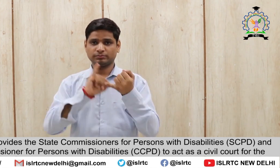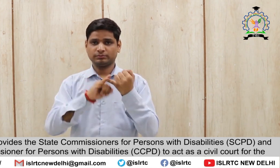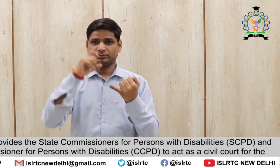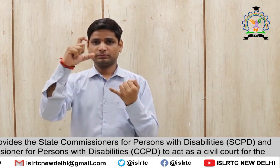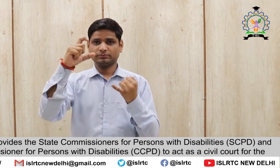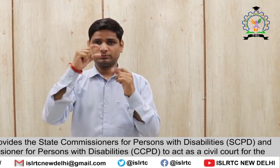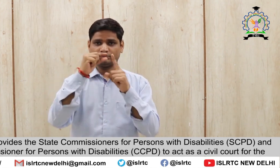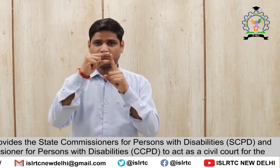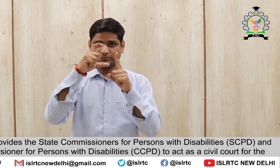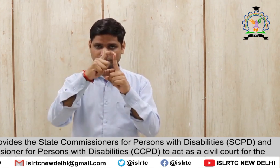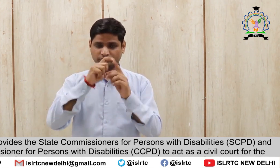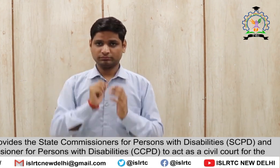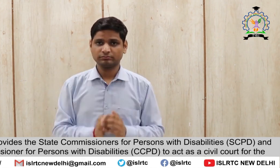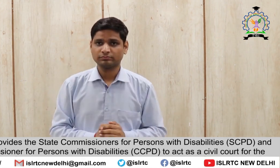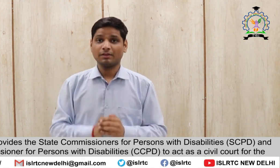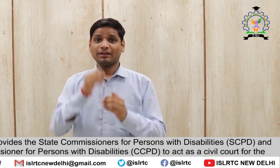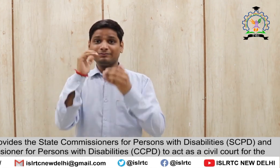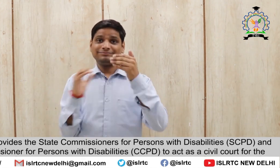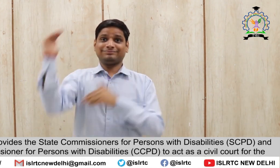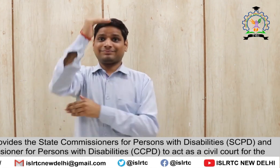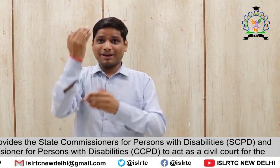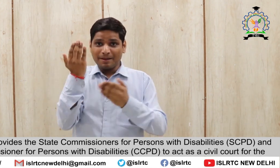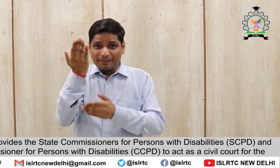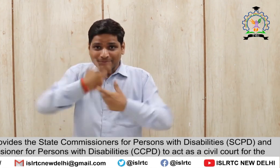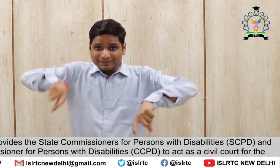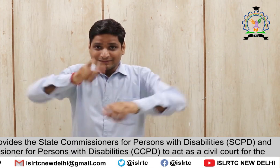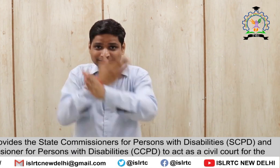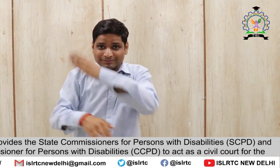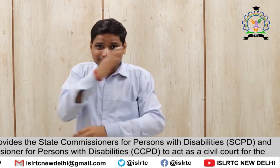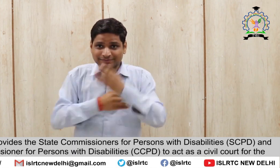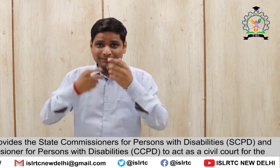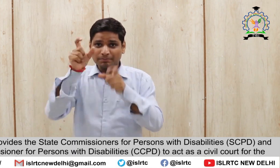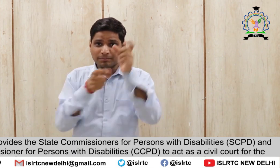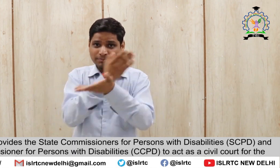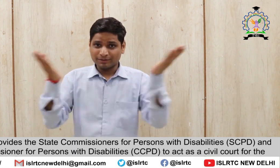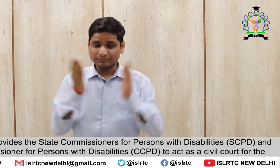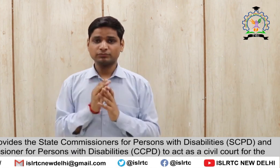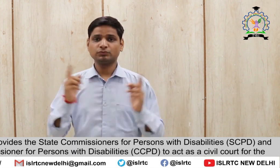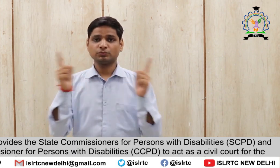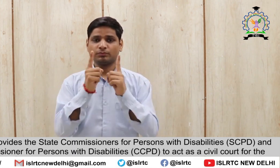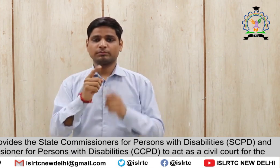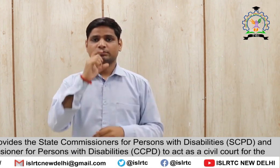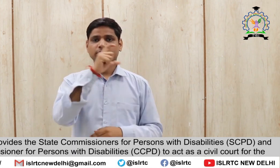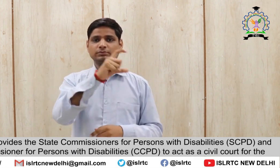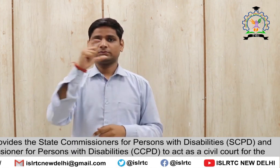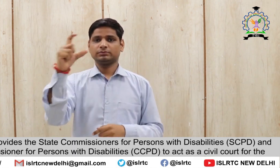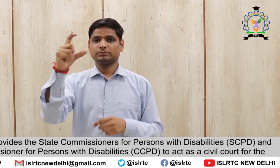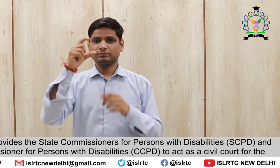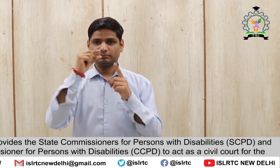SCPD And Chief Commissioner for Persons with Disabilities CCPD